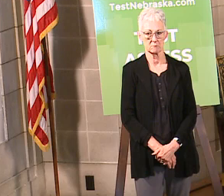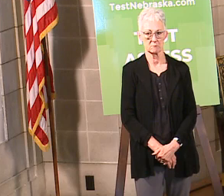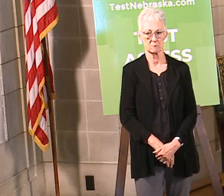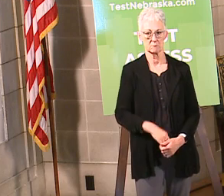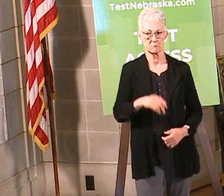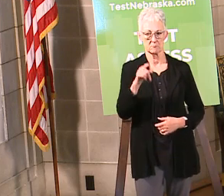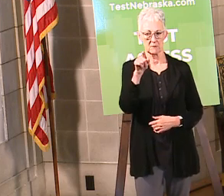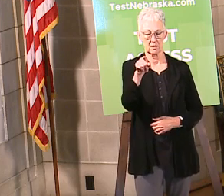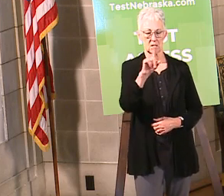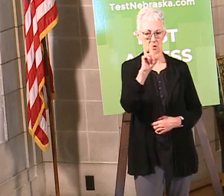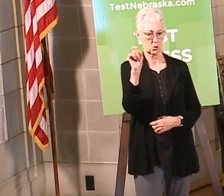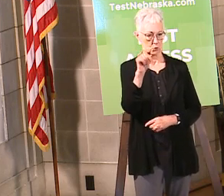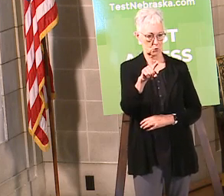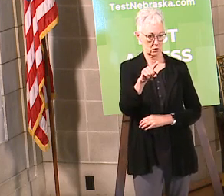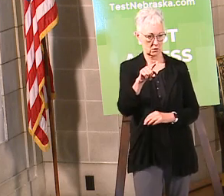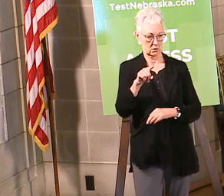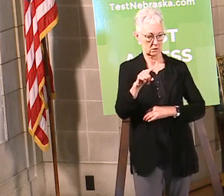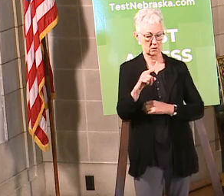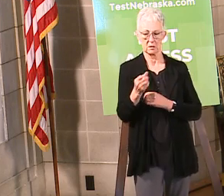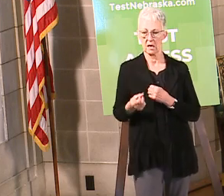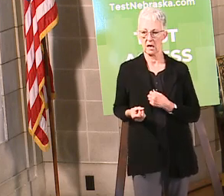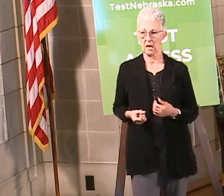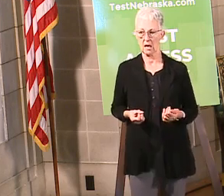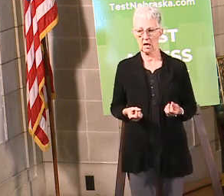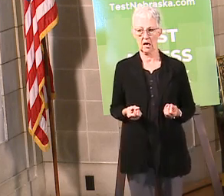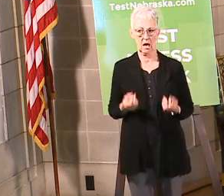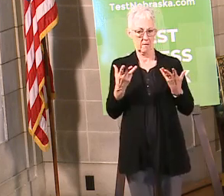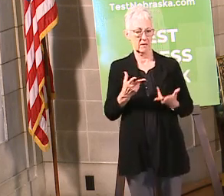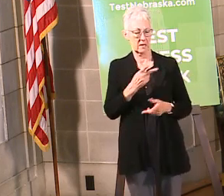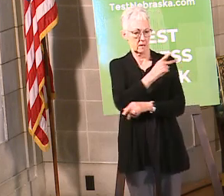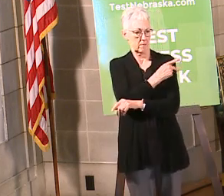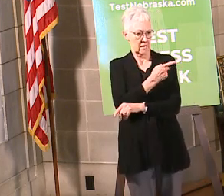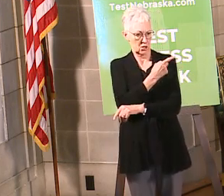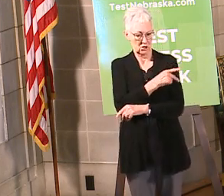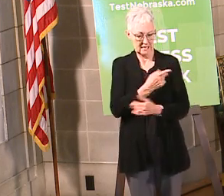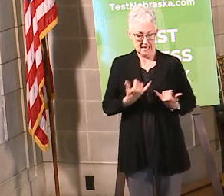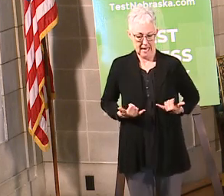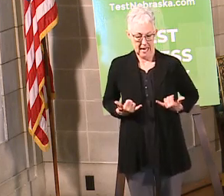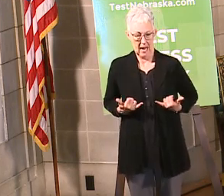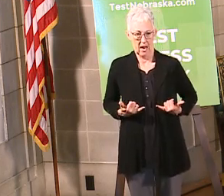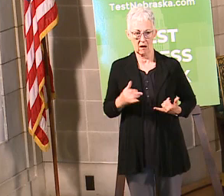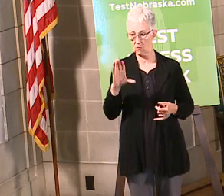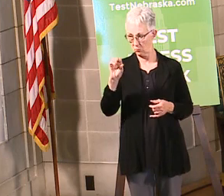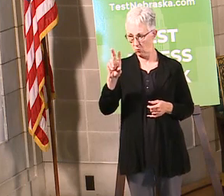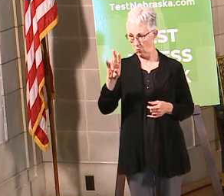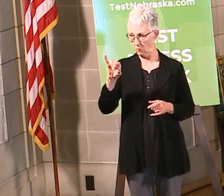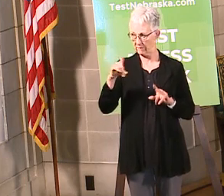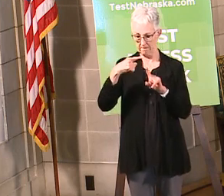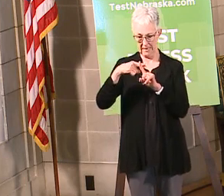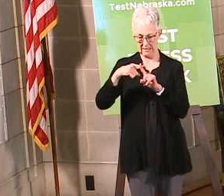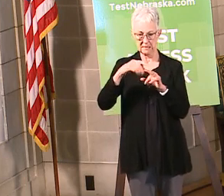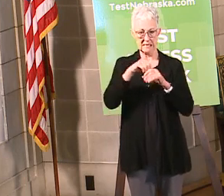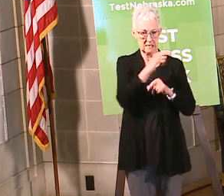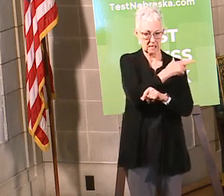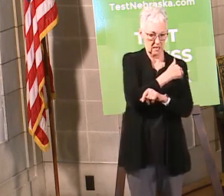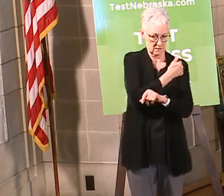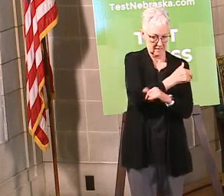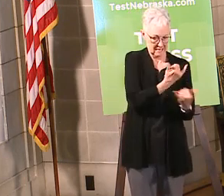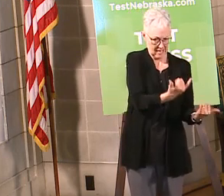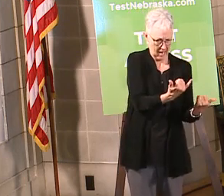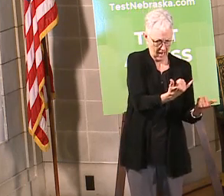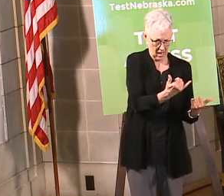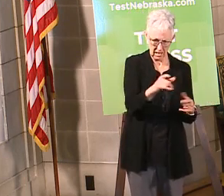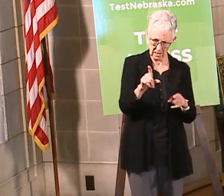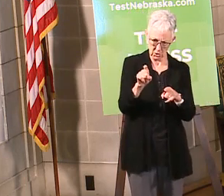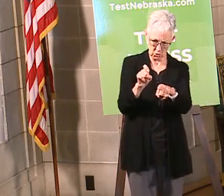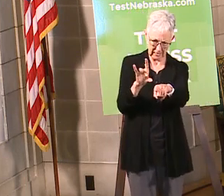right now? So the question is, how many patients are in COVID-positive patients are in hospitals right now? it 184? What is it,